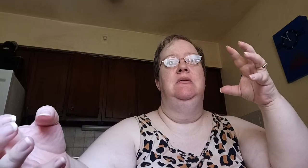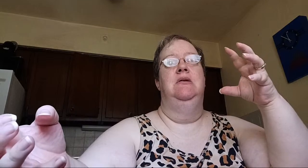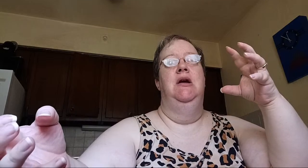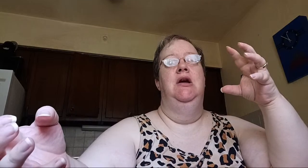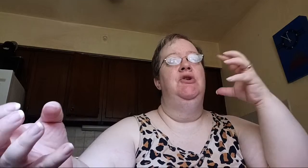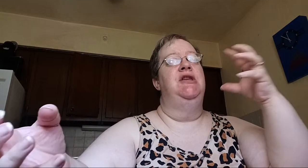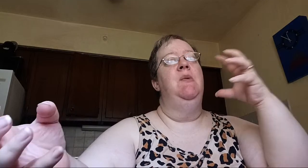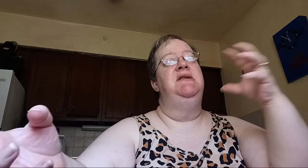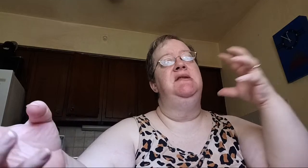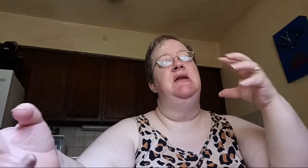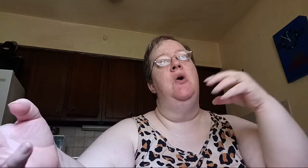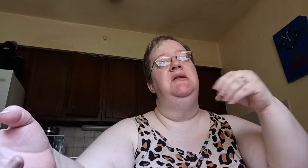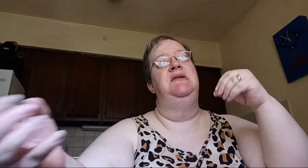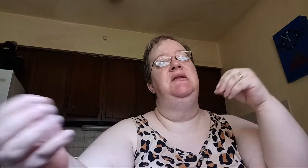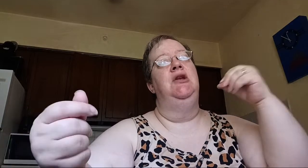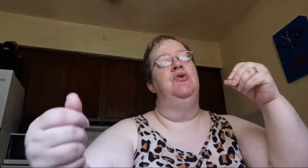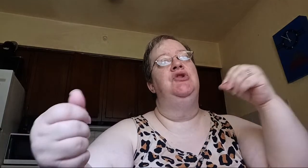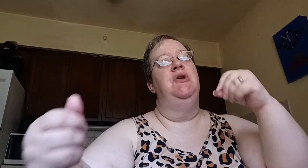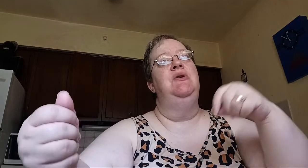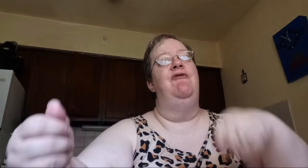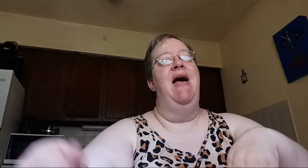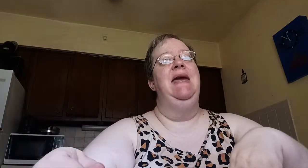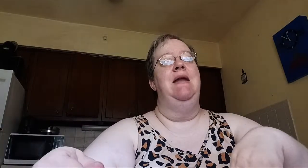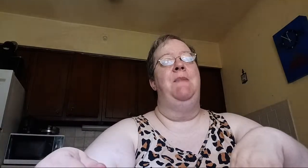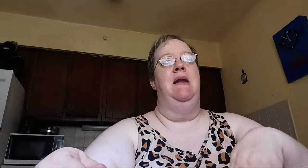You're so insistent on sinning, and you're so defiant about it.